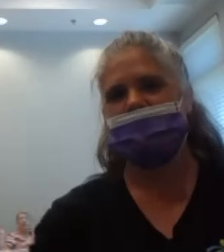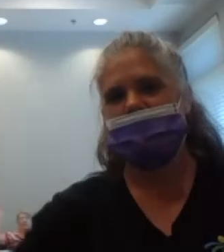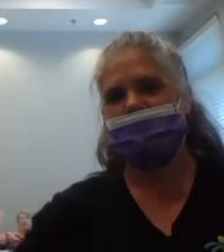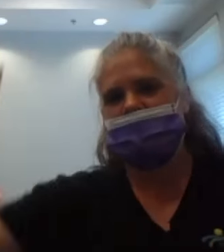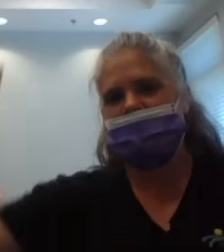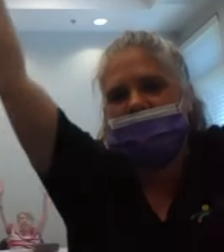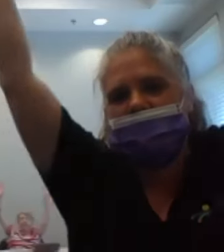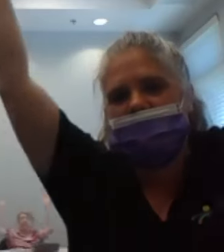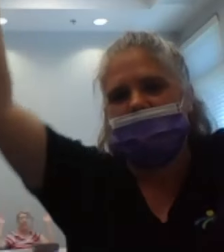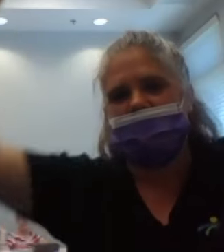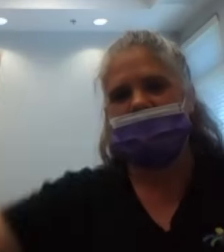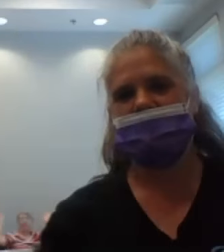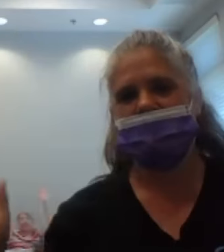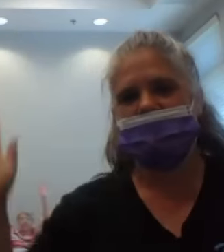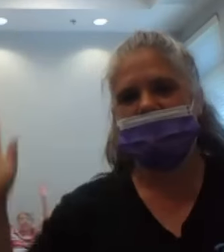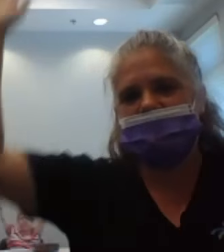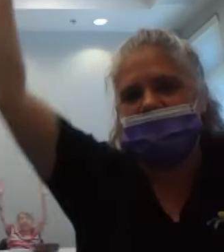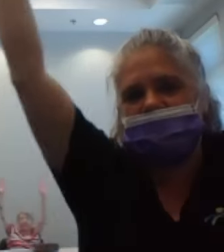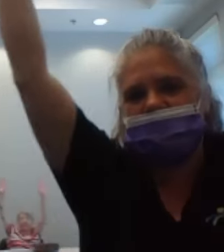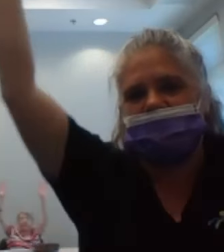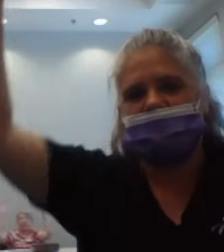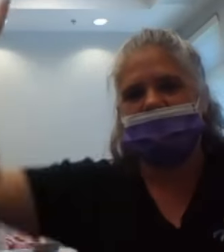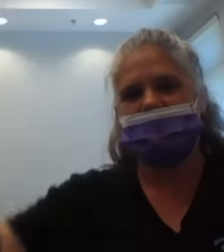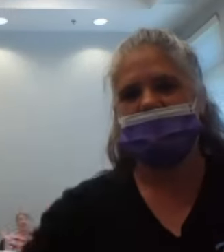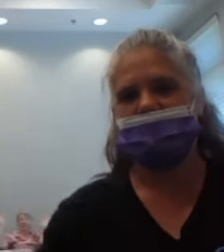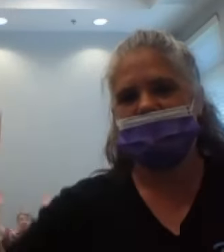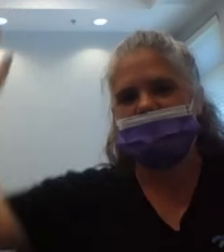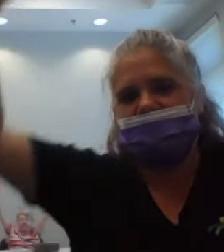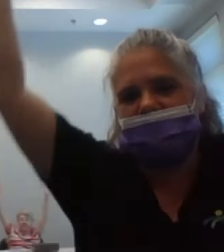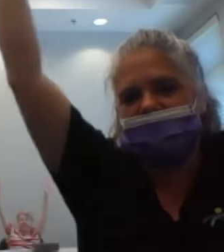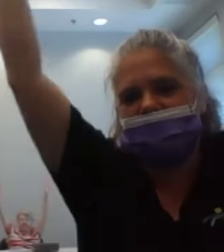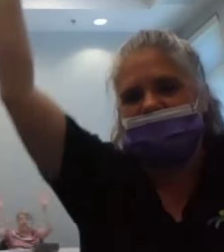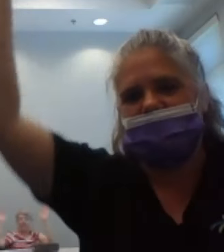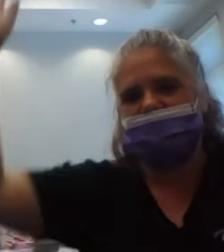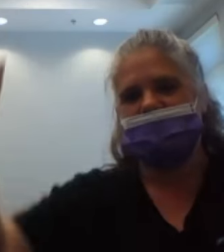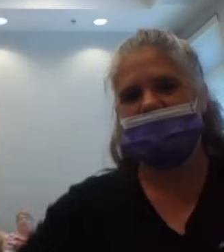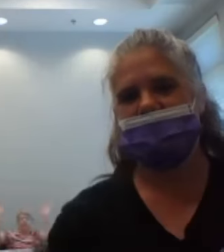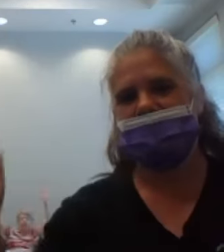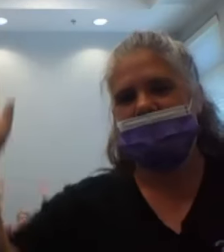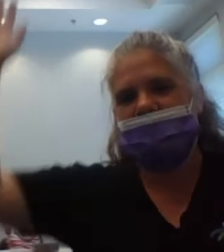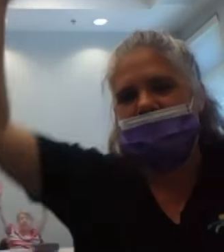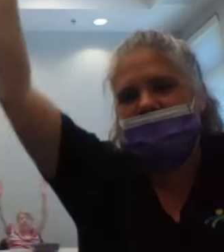five, six, seven, eight,